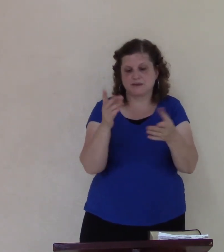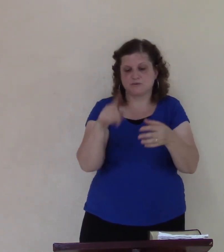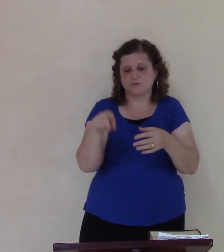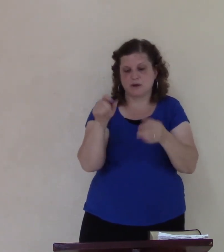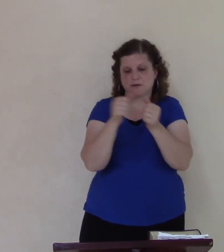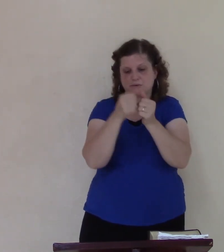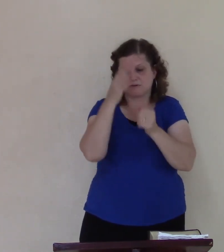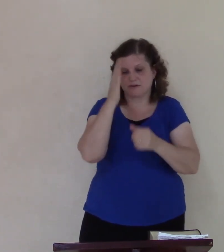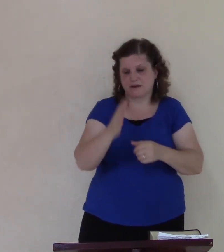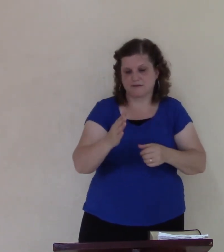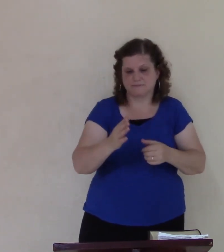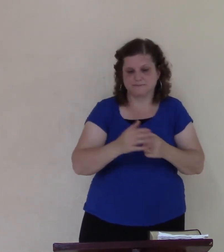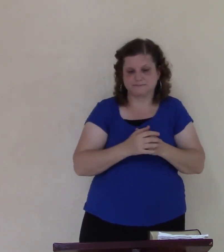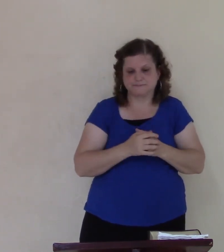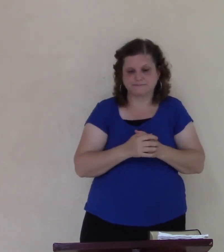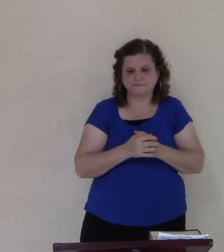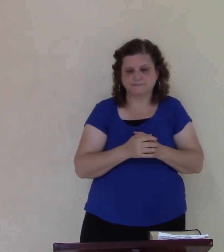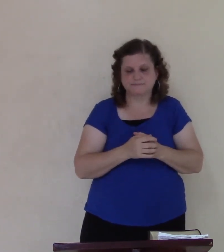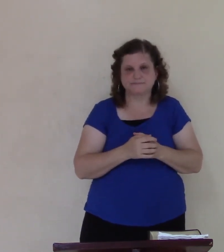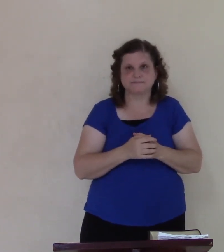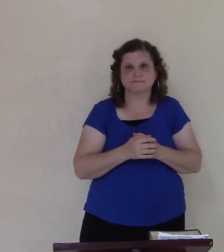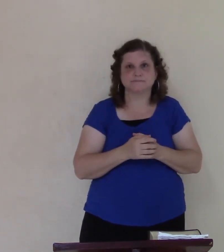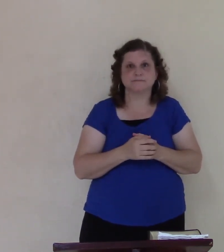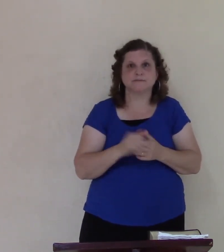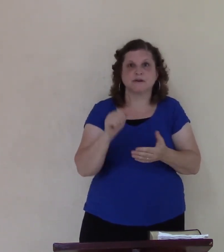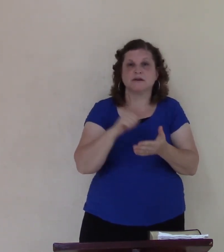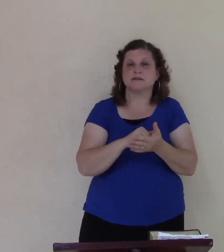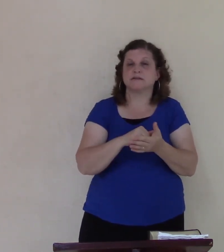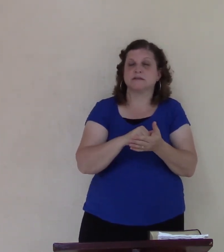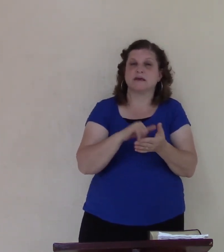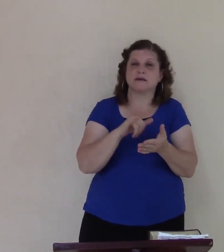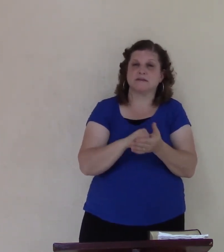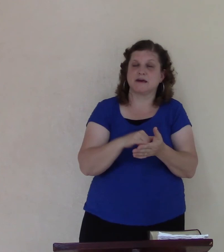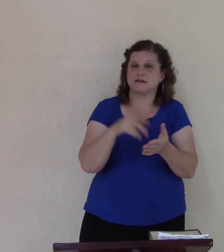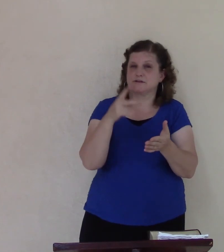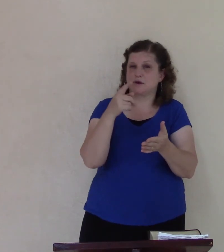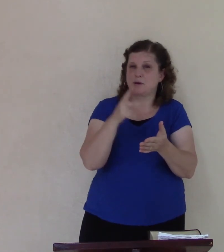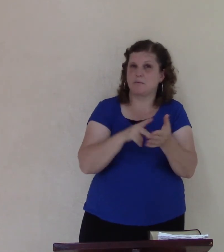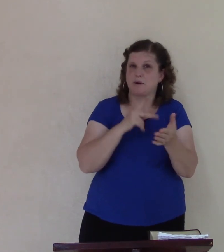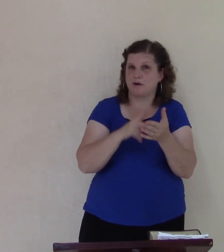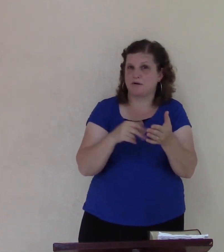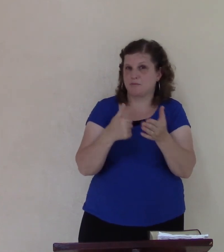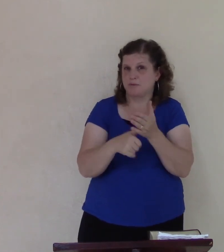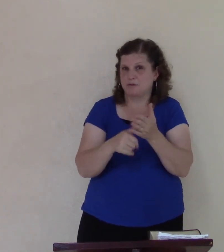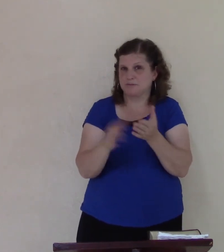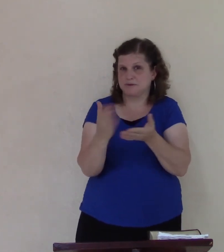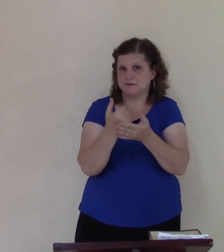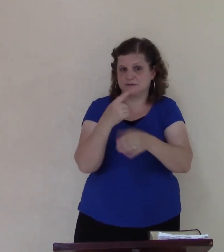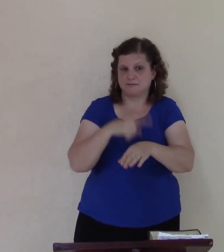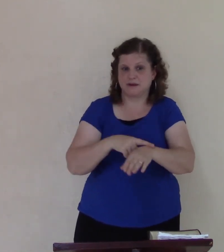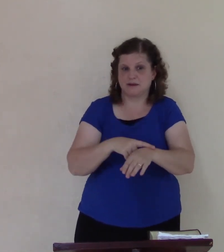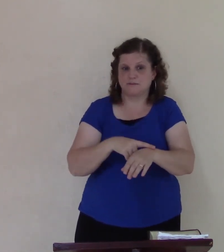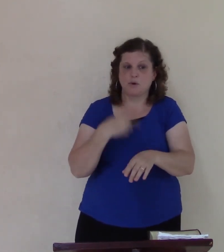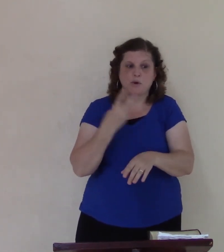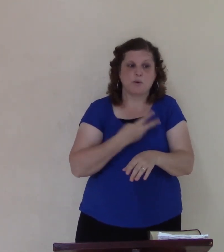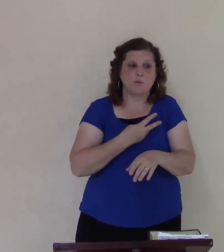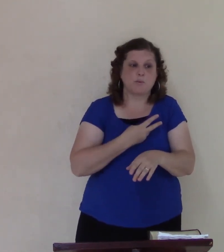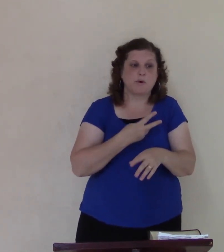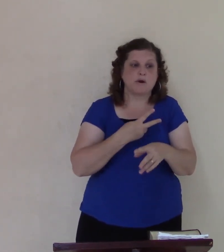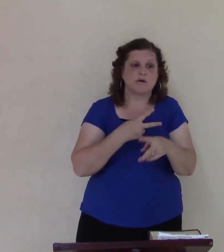with God that's part of the challenge sometimes sometimes we're so busy trying to help others to get right with God that